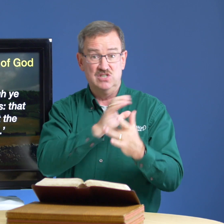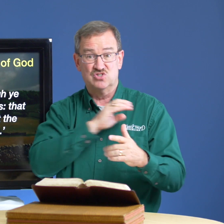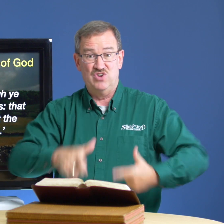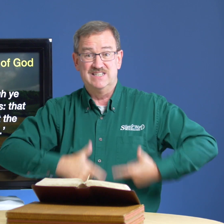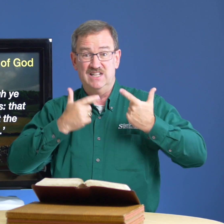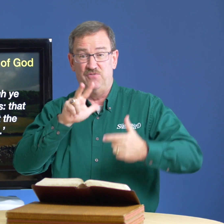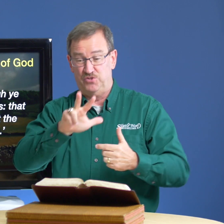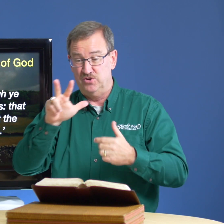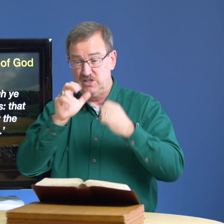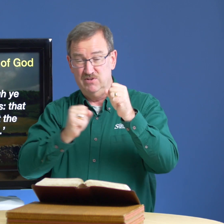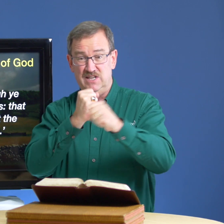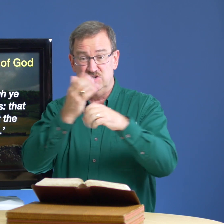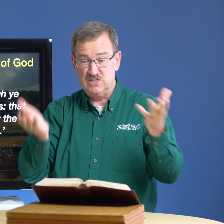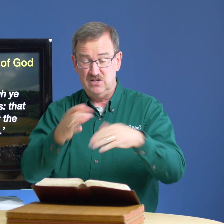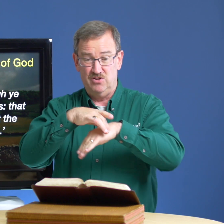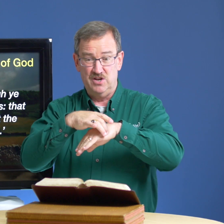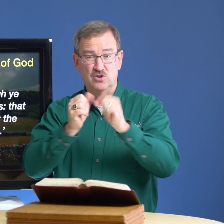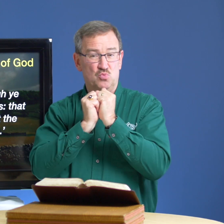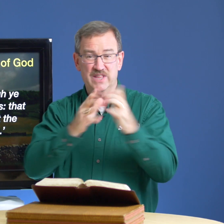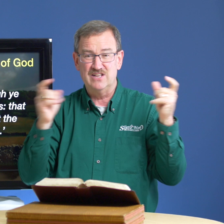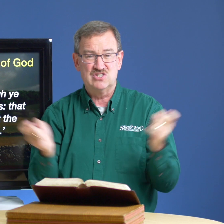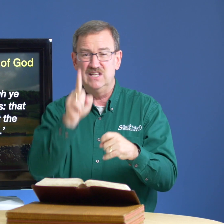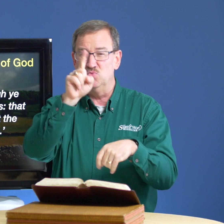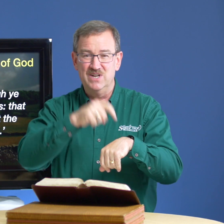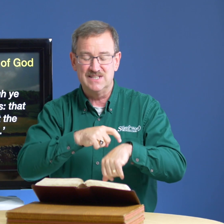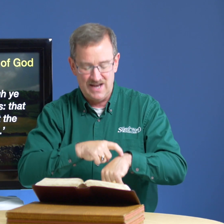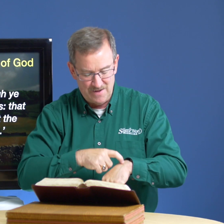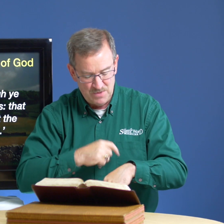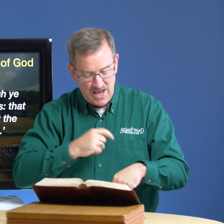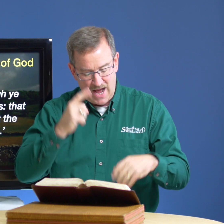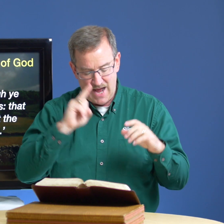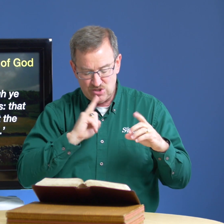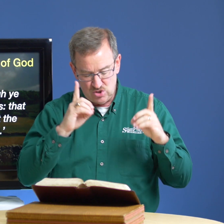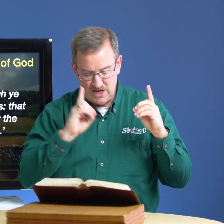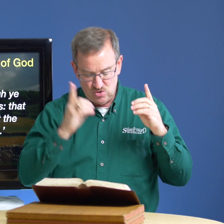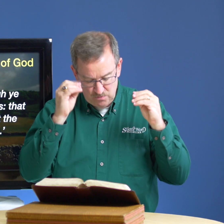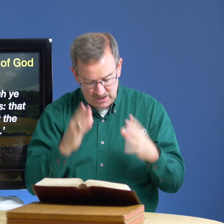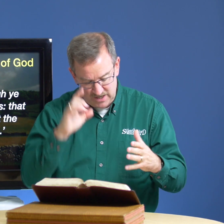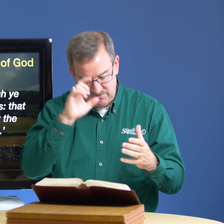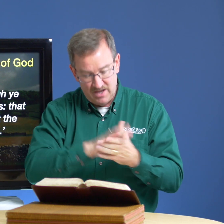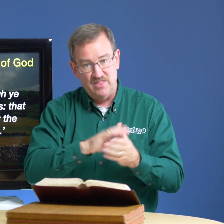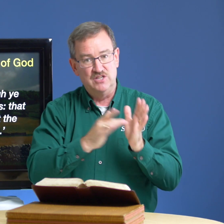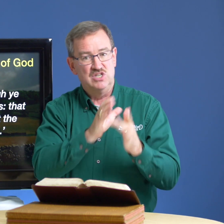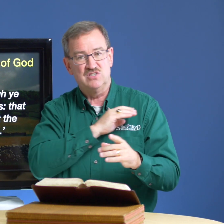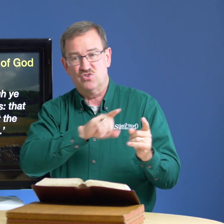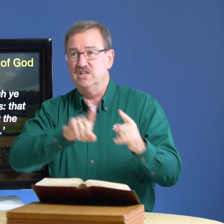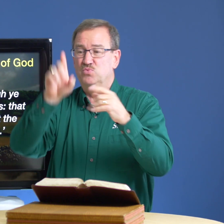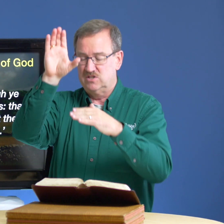jesus christ lived for 33 years here on the earth without sinning one time i do believe that jesus christ went